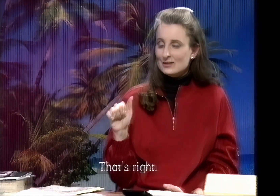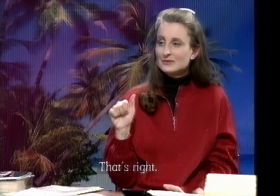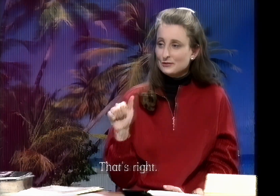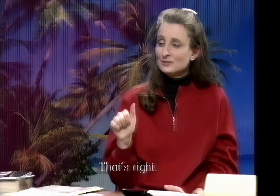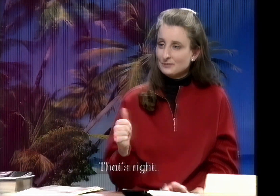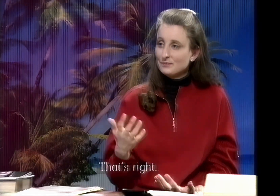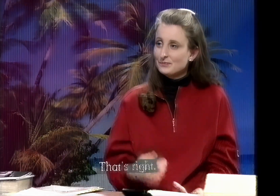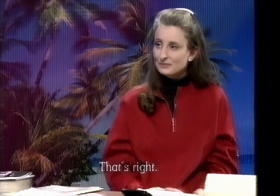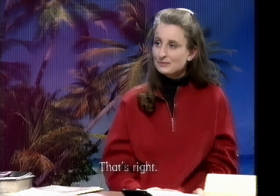right.